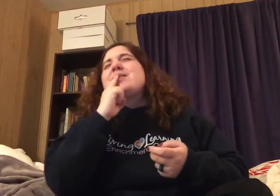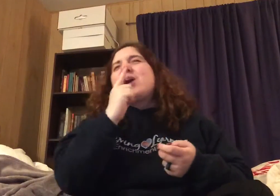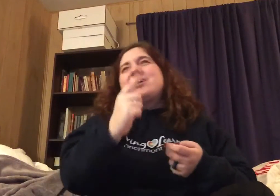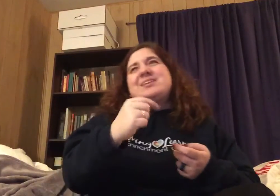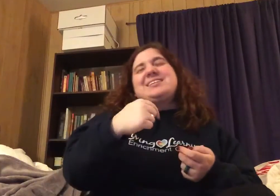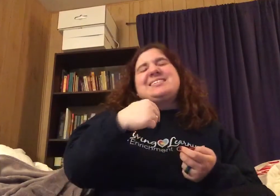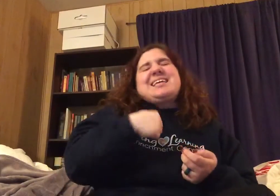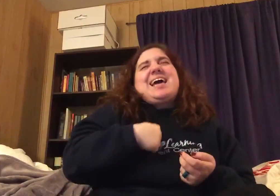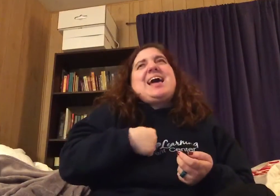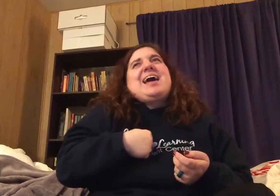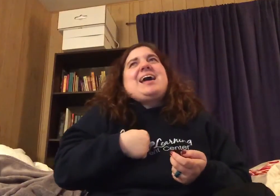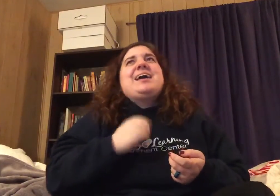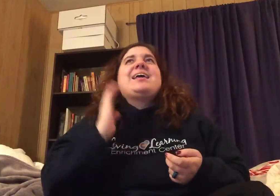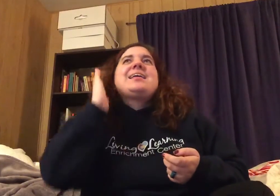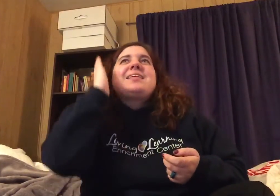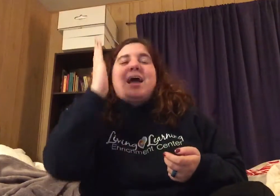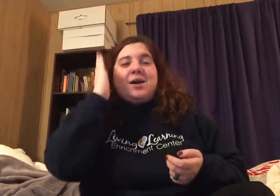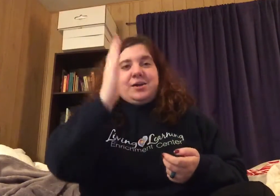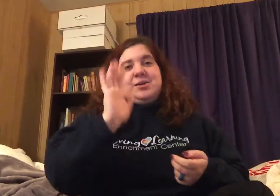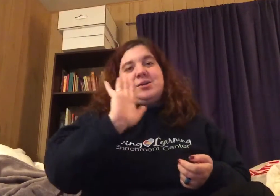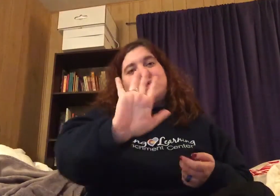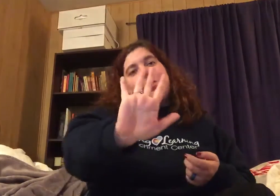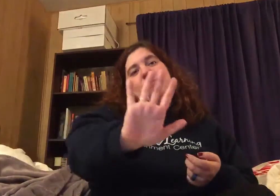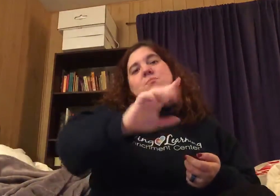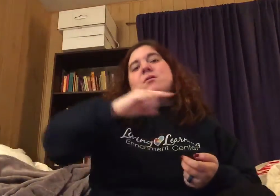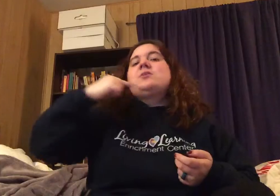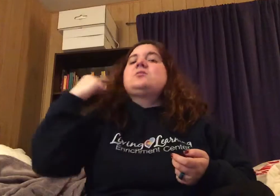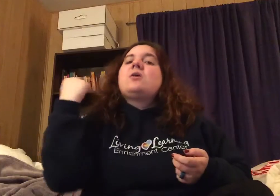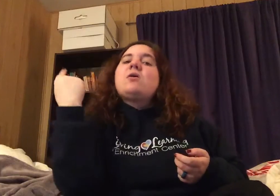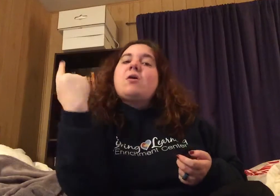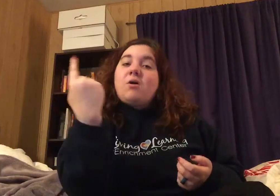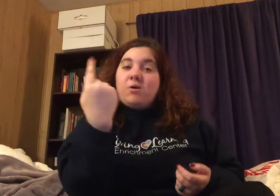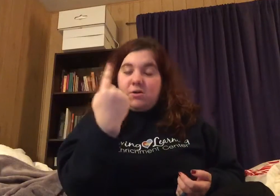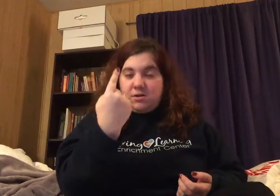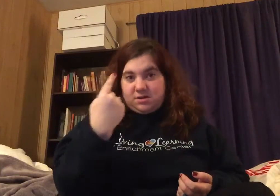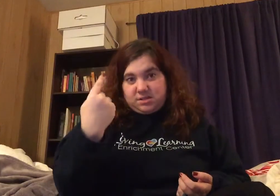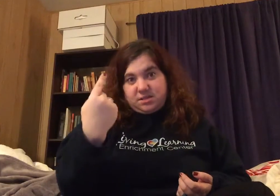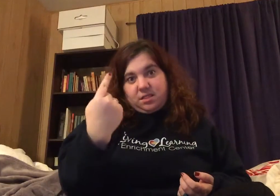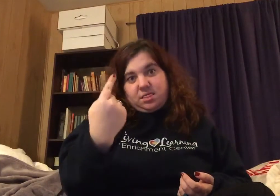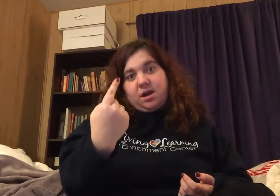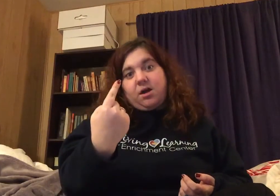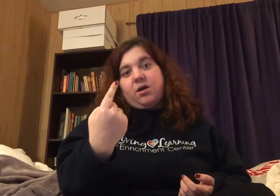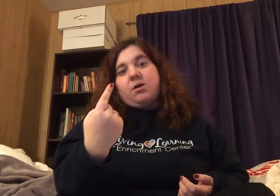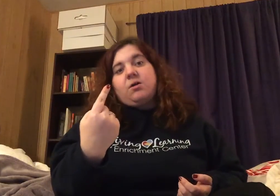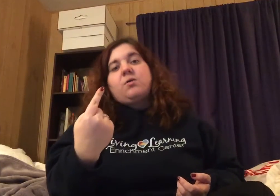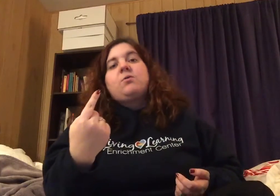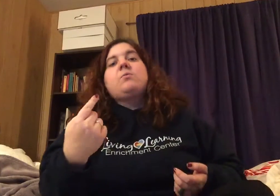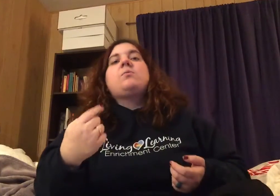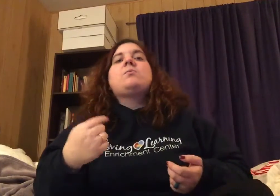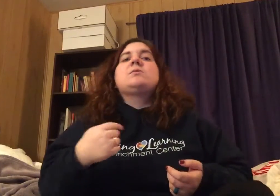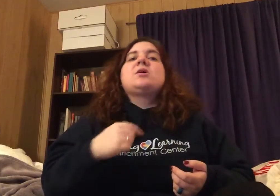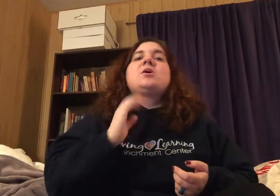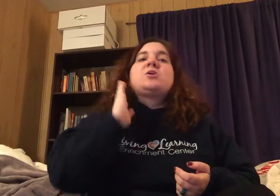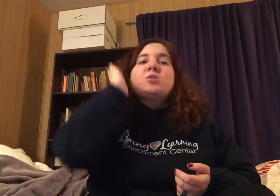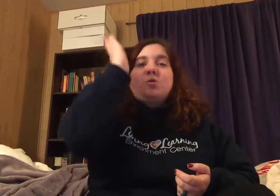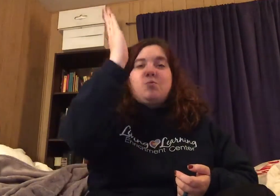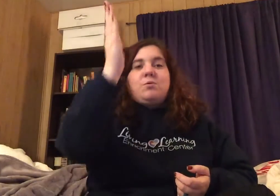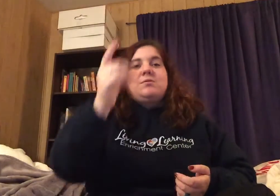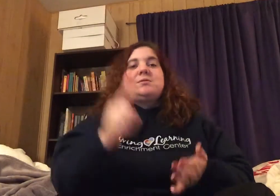hard to say Could be yours or love You will